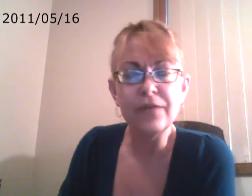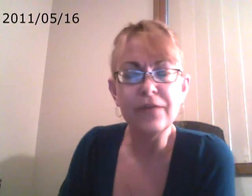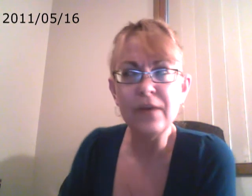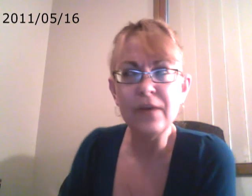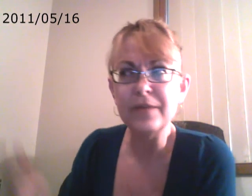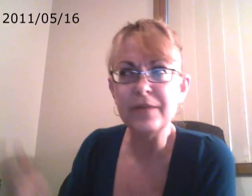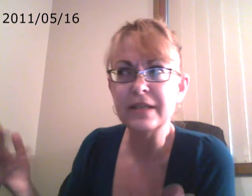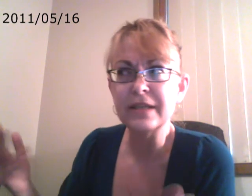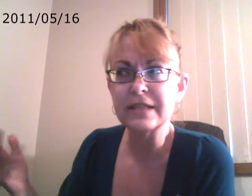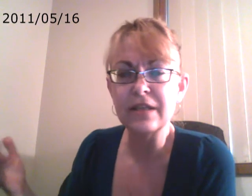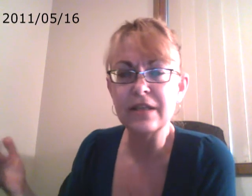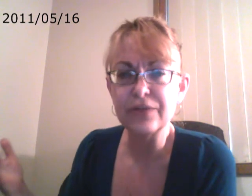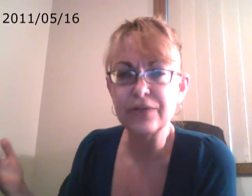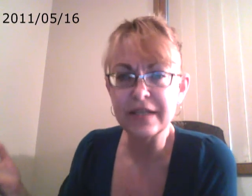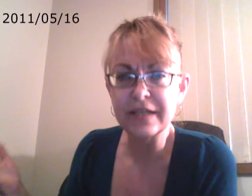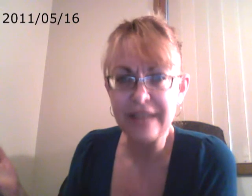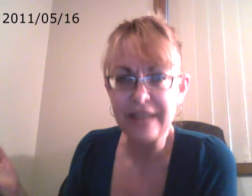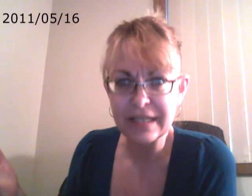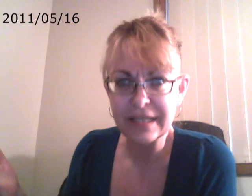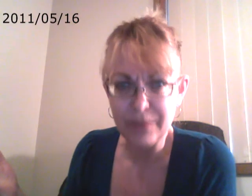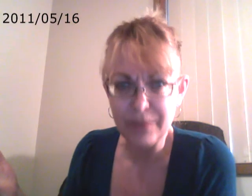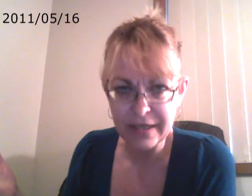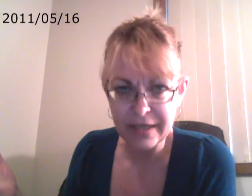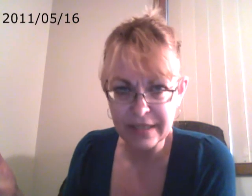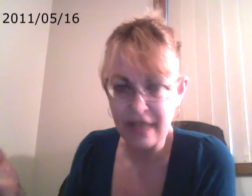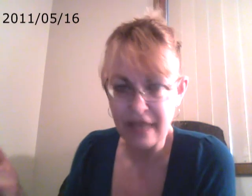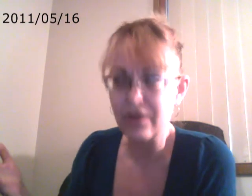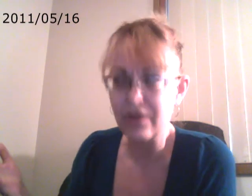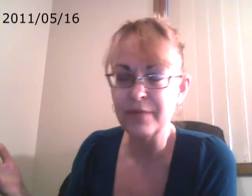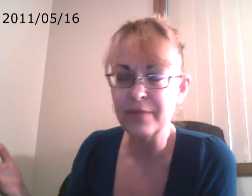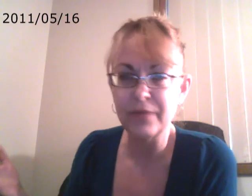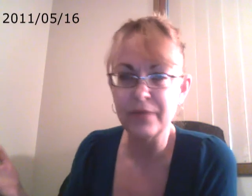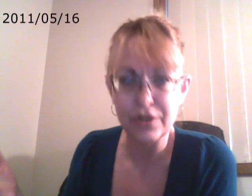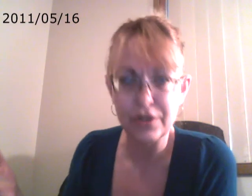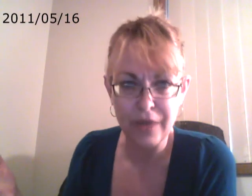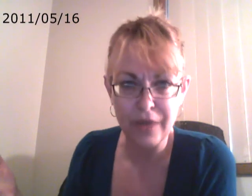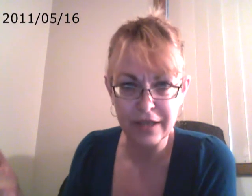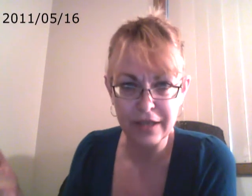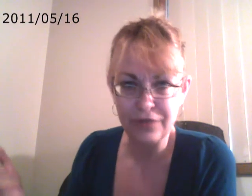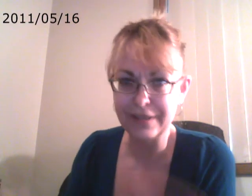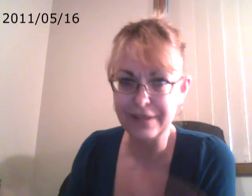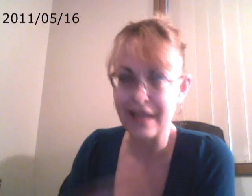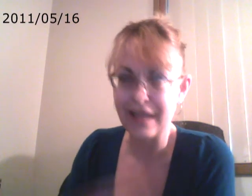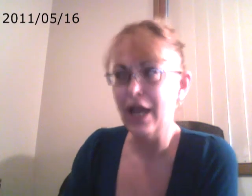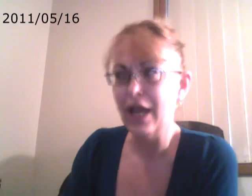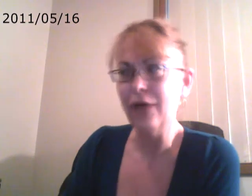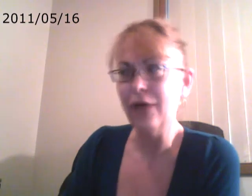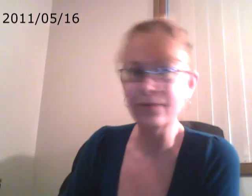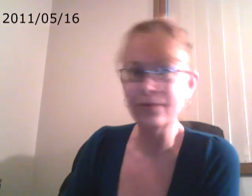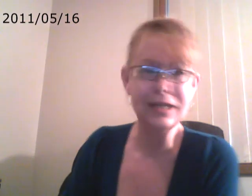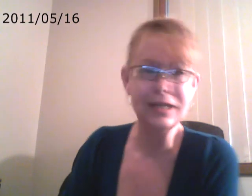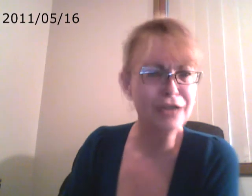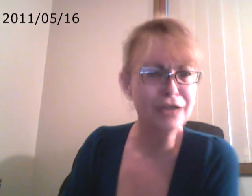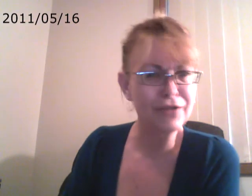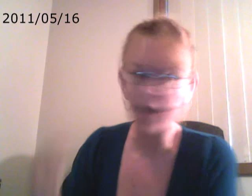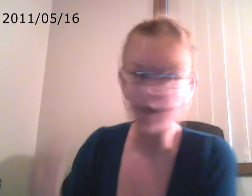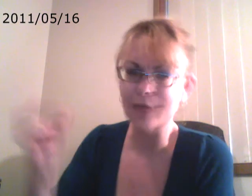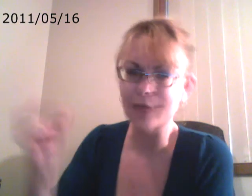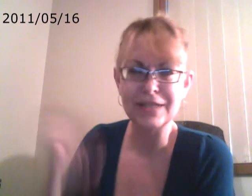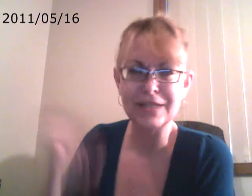one of the biggest selling drugs is antidepressants, and a lot of people are on drugs, and you can say, oh, they just have to stop, just snap